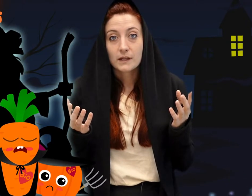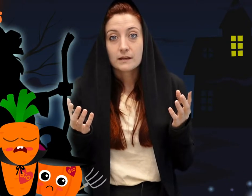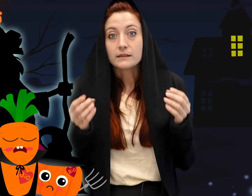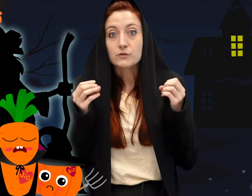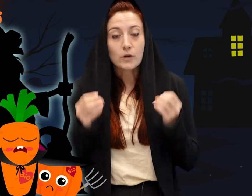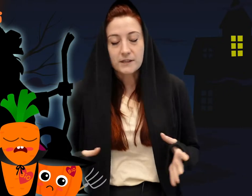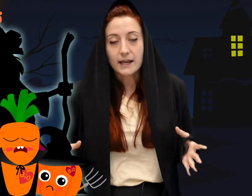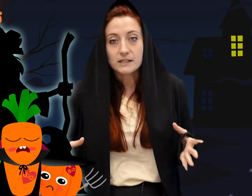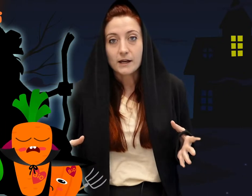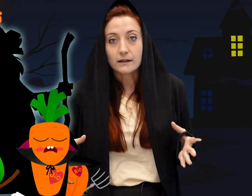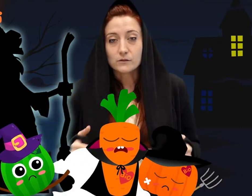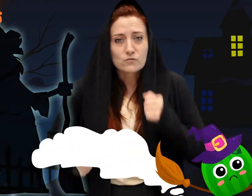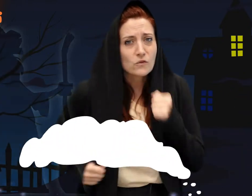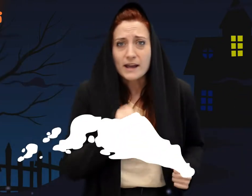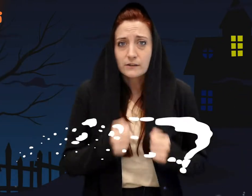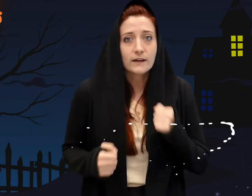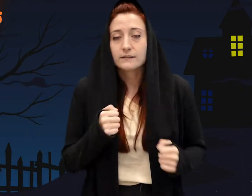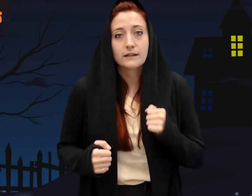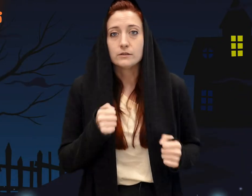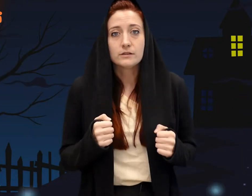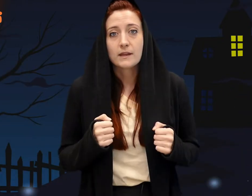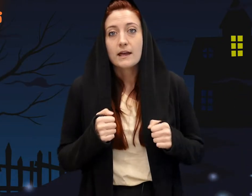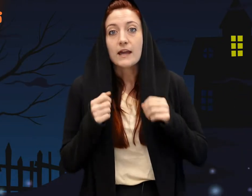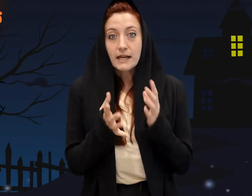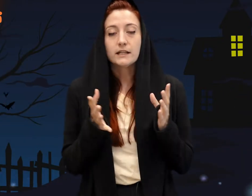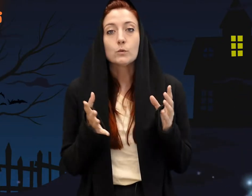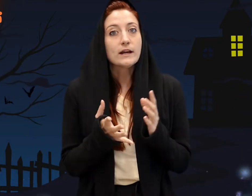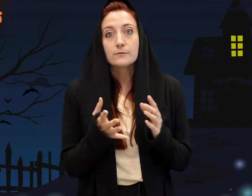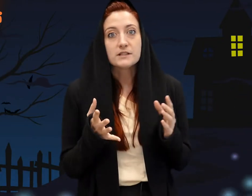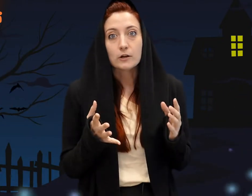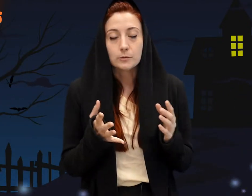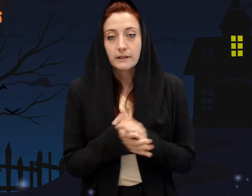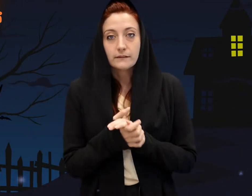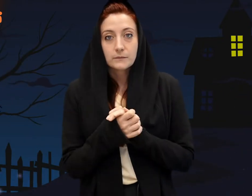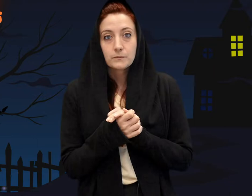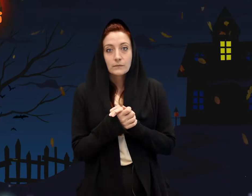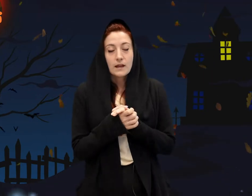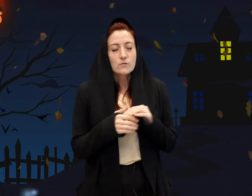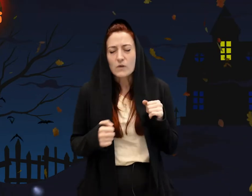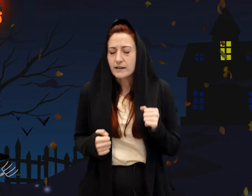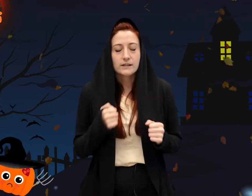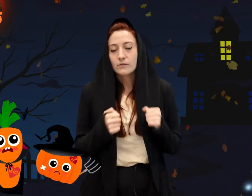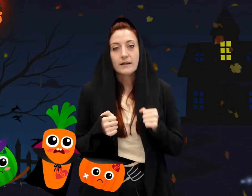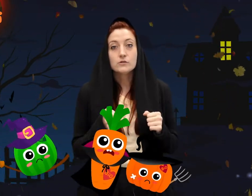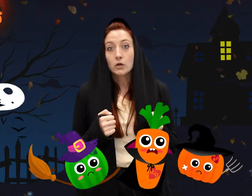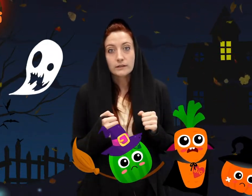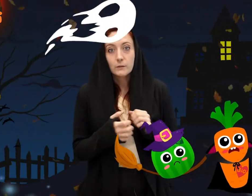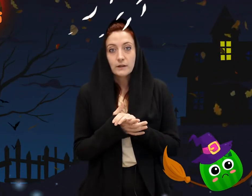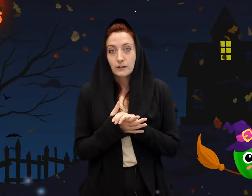They dropped their candy bags and ran as fast as they could. They had to get away from the terrible place. They ran and they ran, not looking where they were